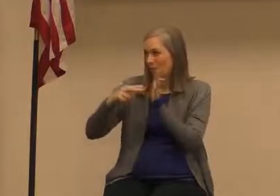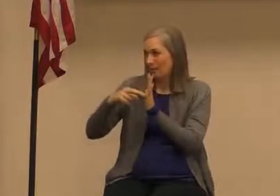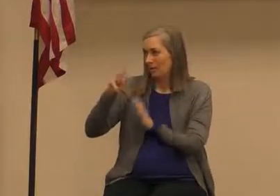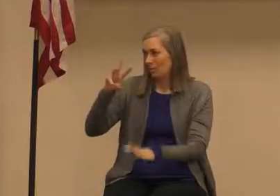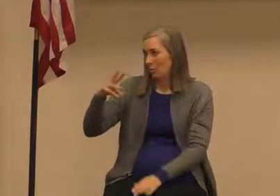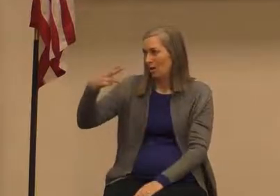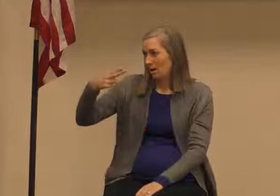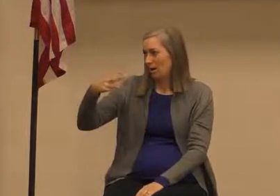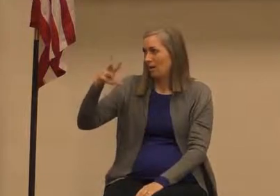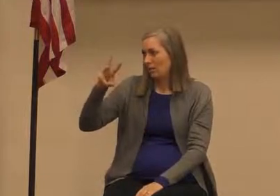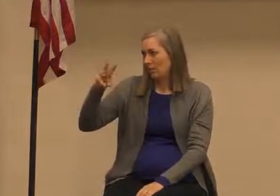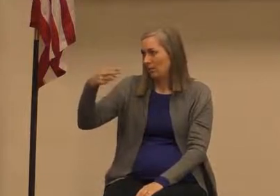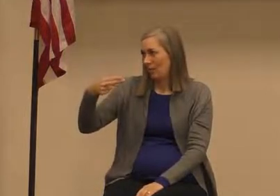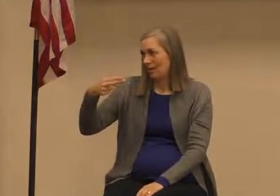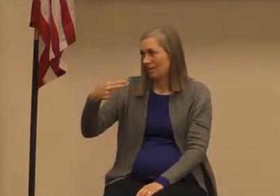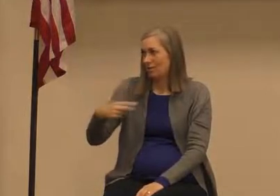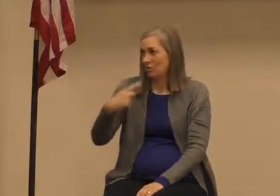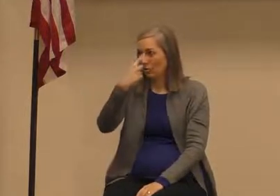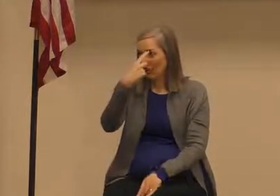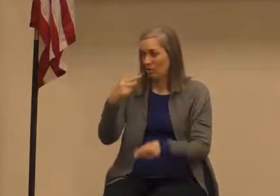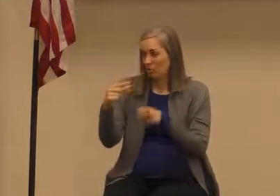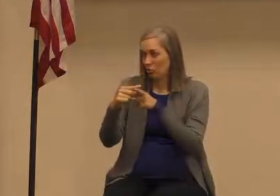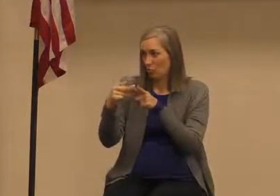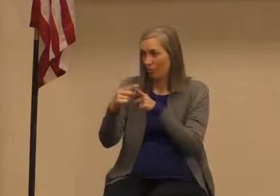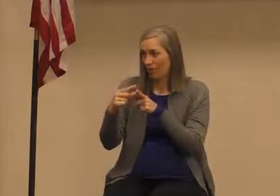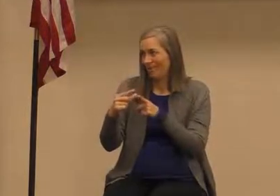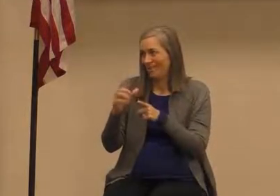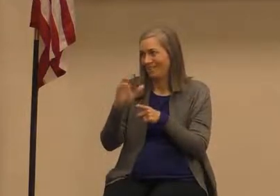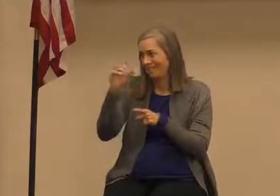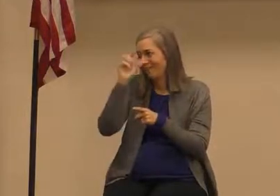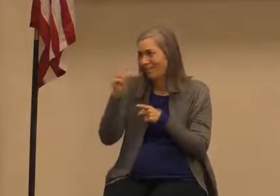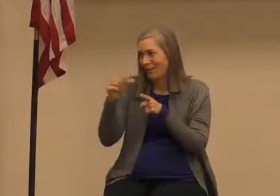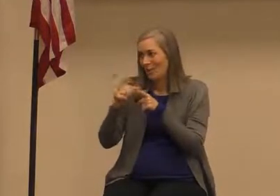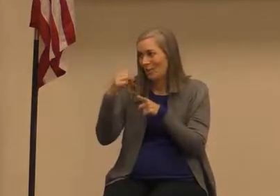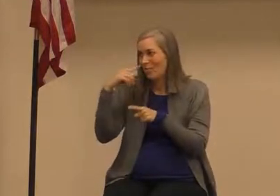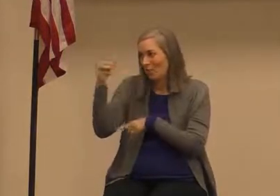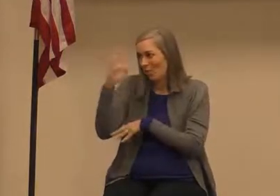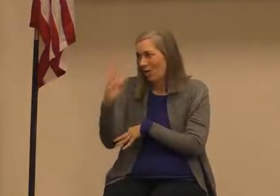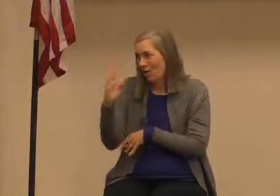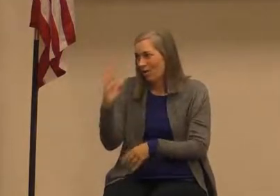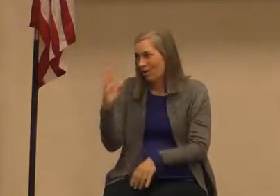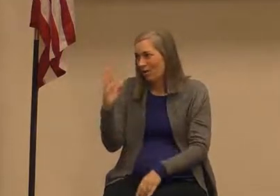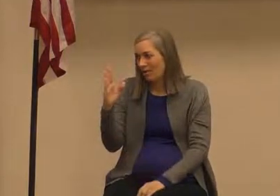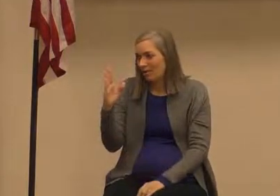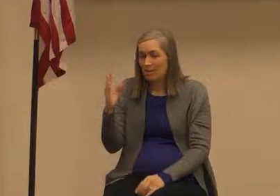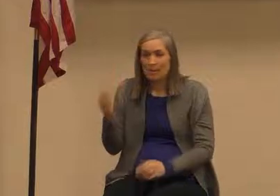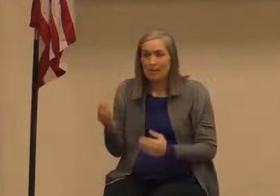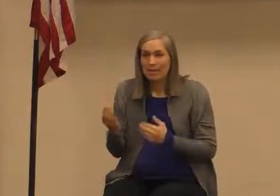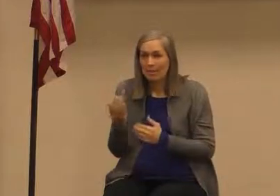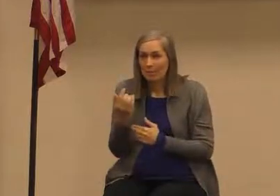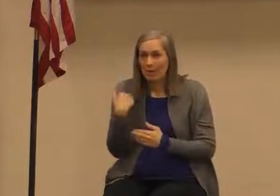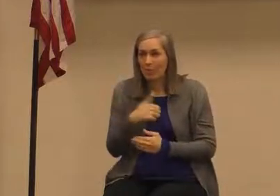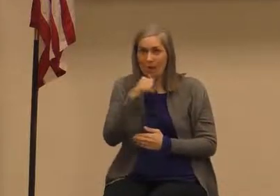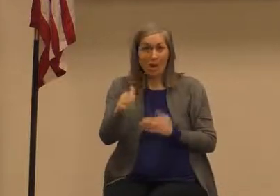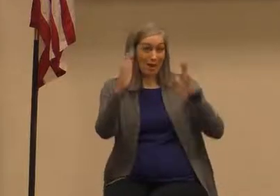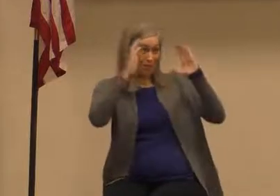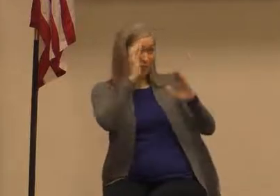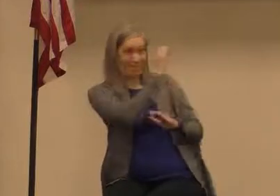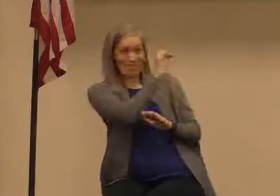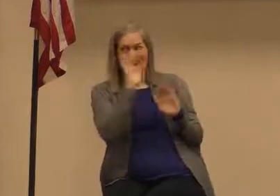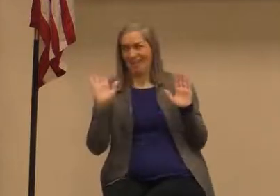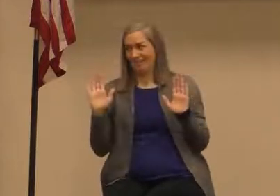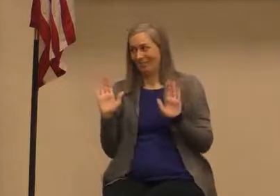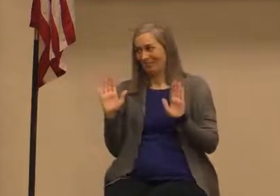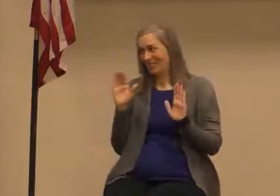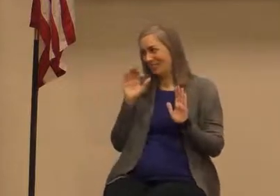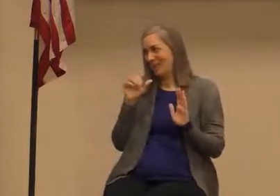kurios okay to refer to God but this morning this is not at all what we're going to focus on okay my